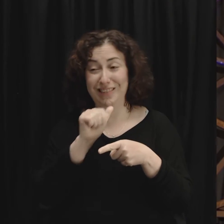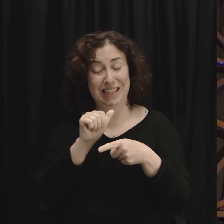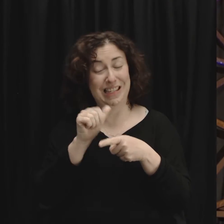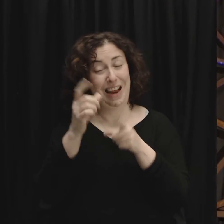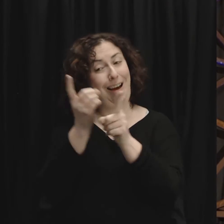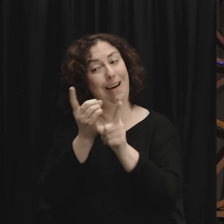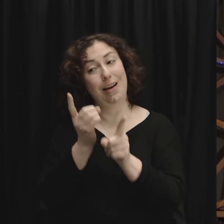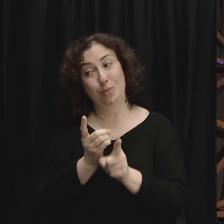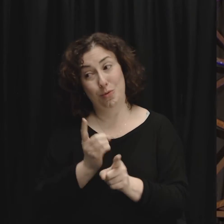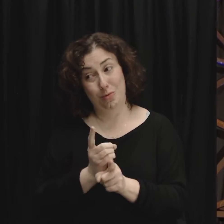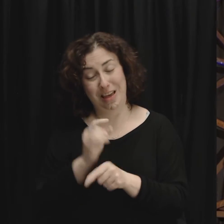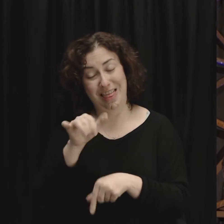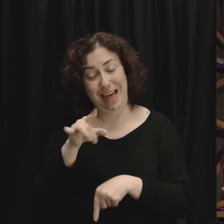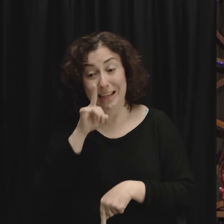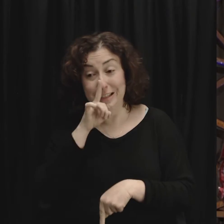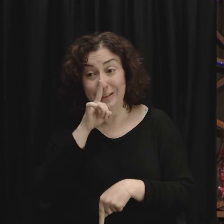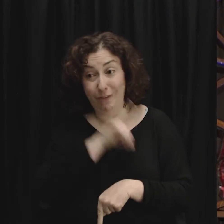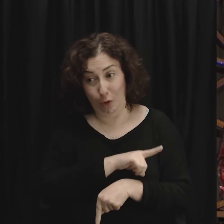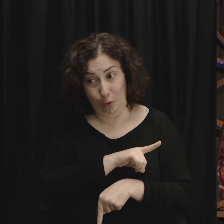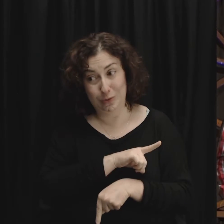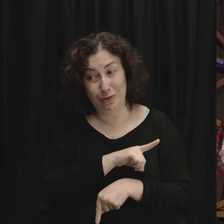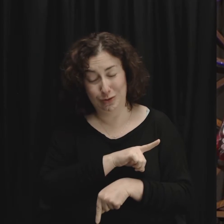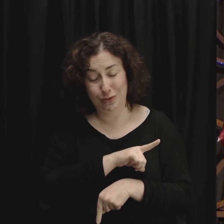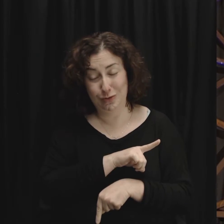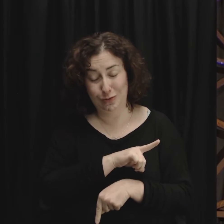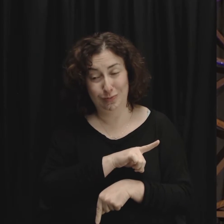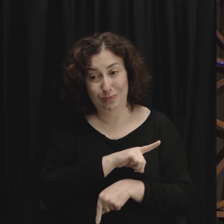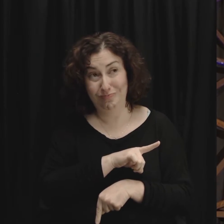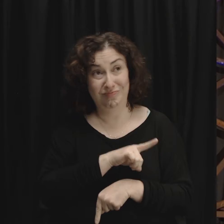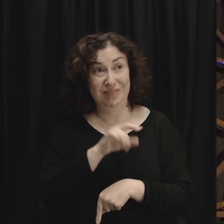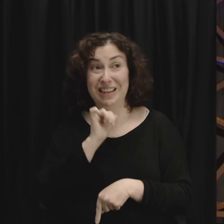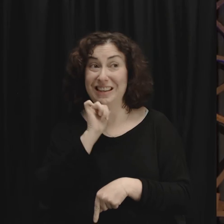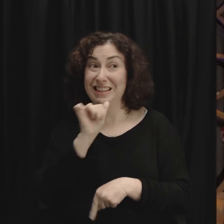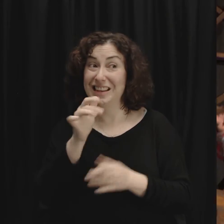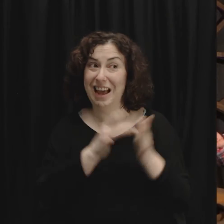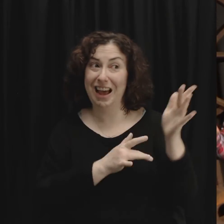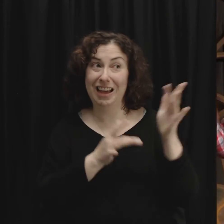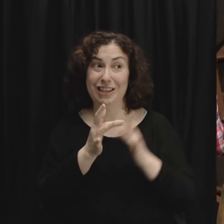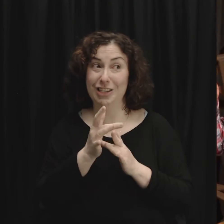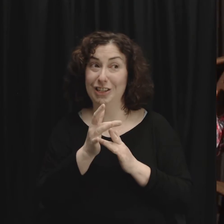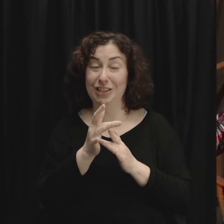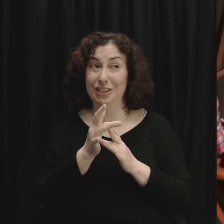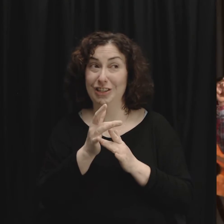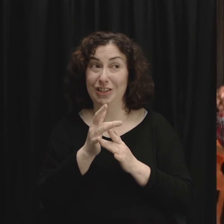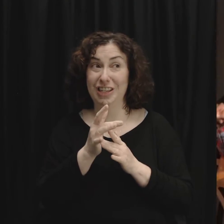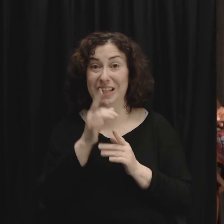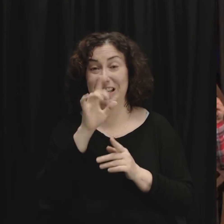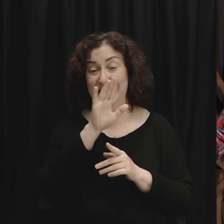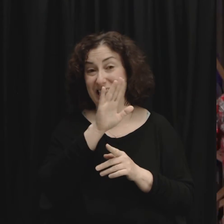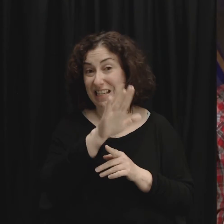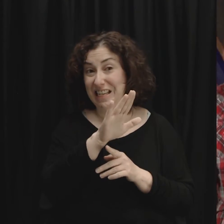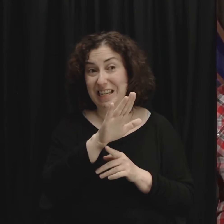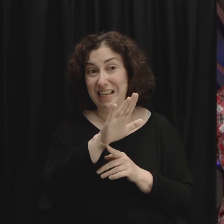peacemaking it is not what Jesus did Jesus took the conflict head on